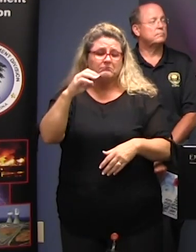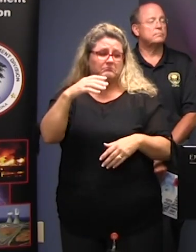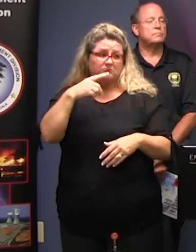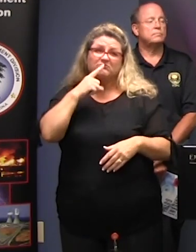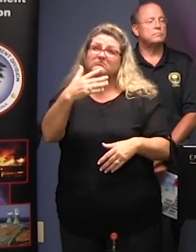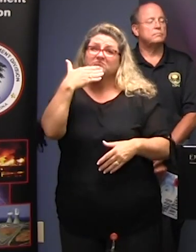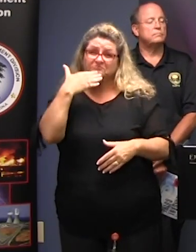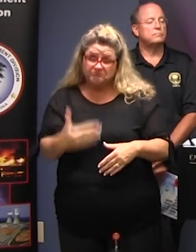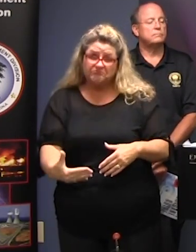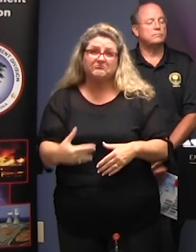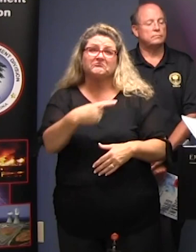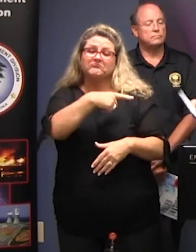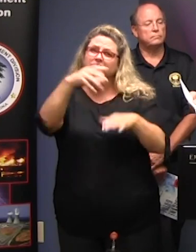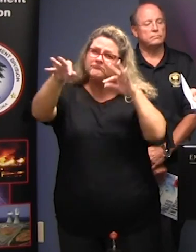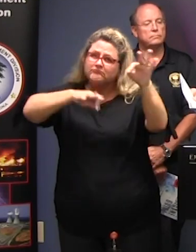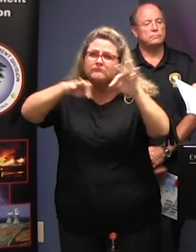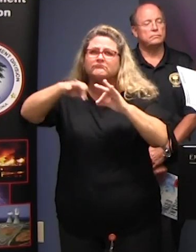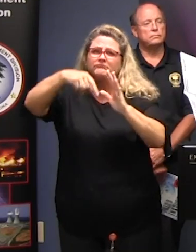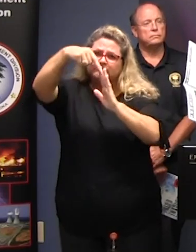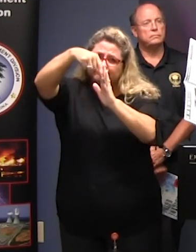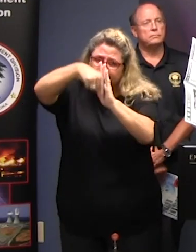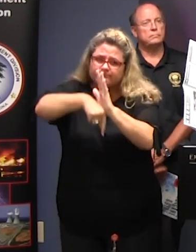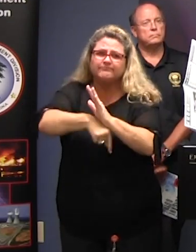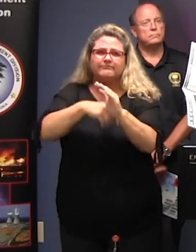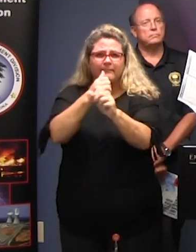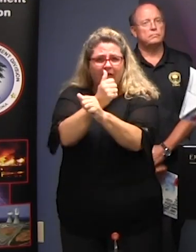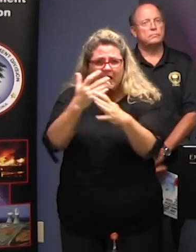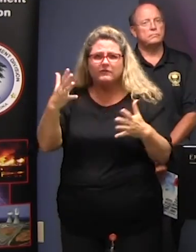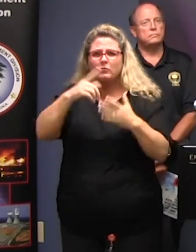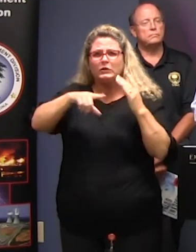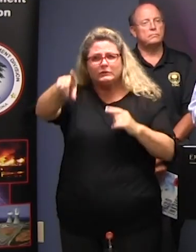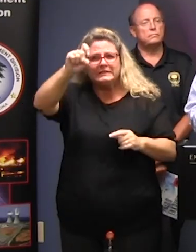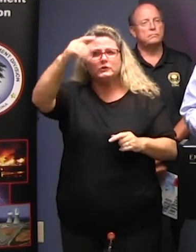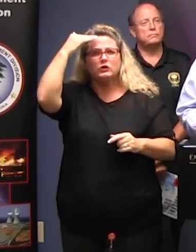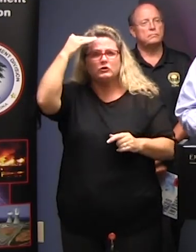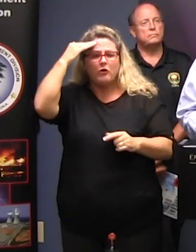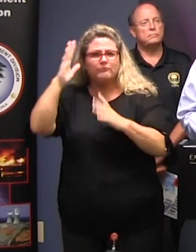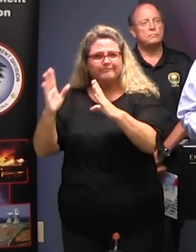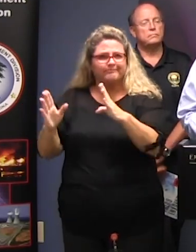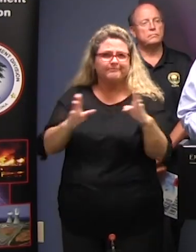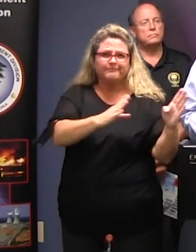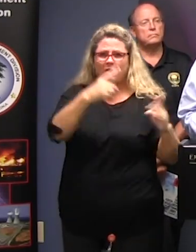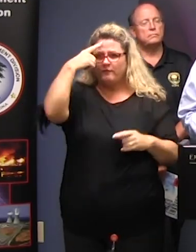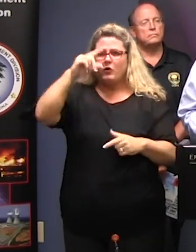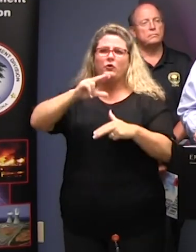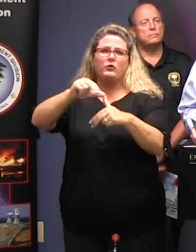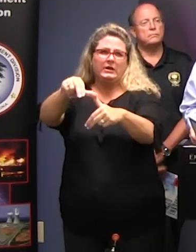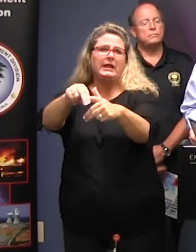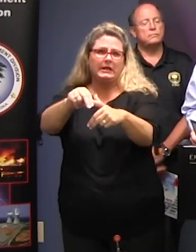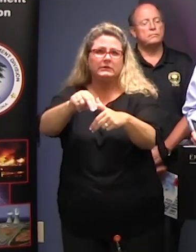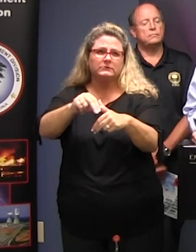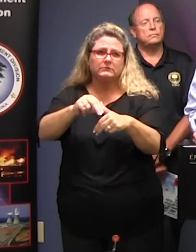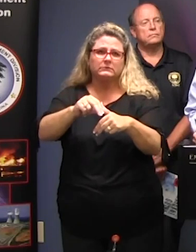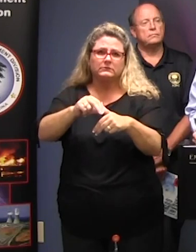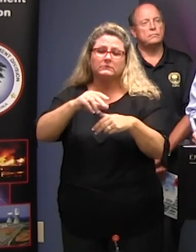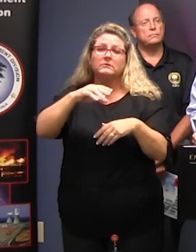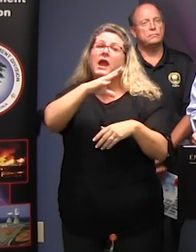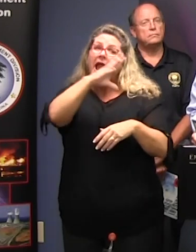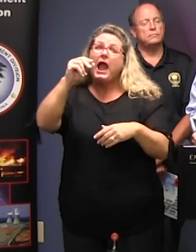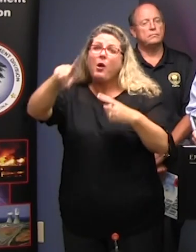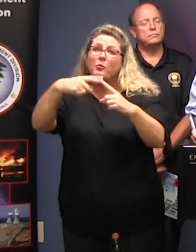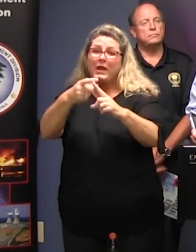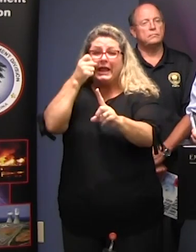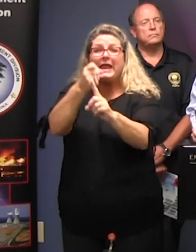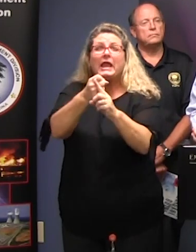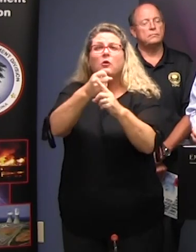reminder and explainer of what you need to know when the hurricane is coming and when a hurricane is